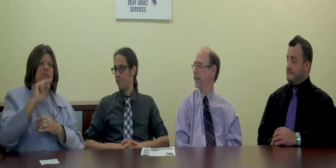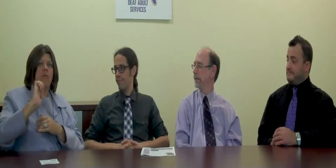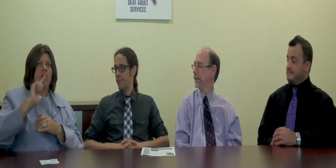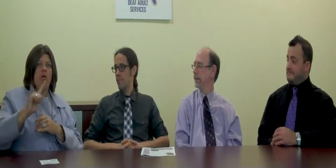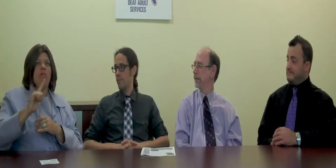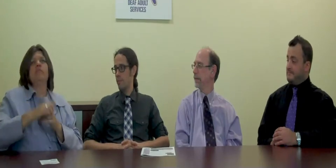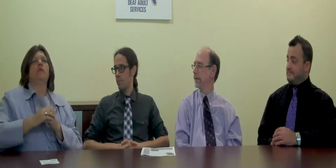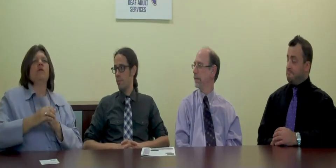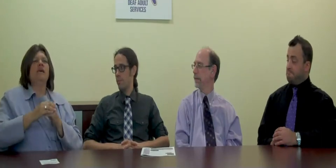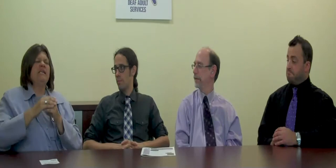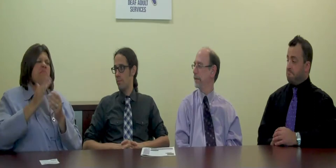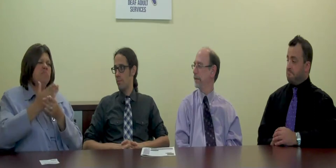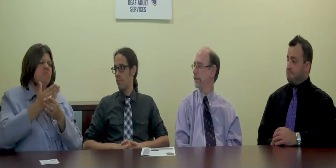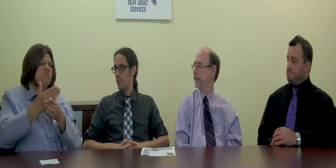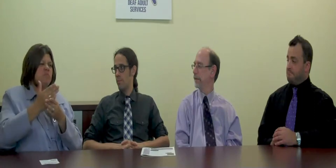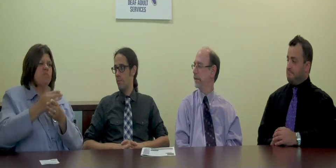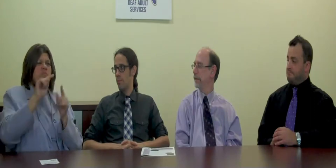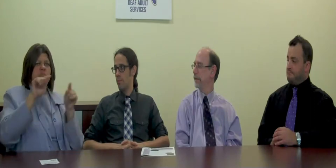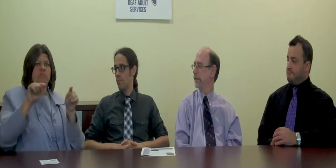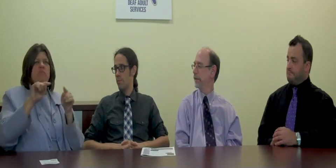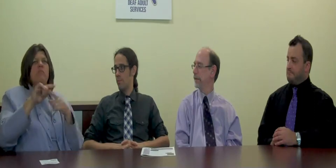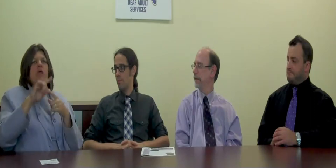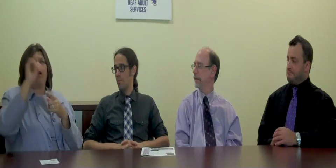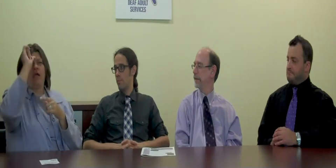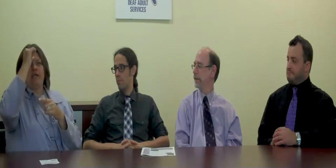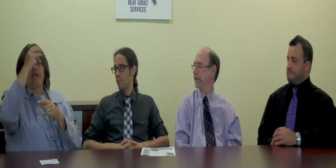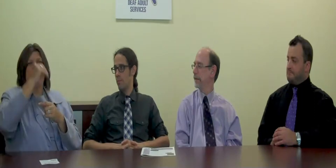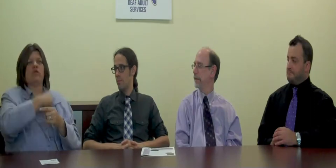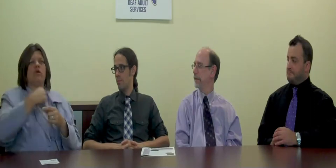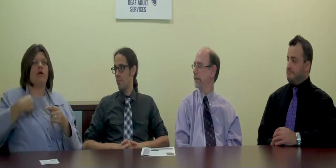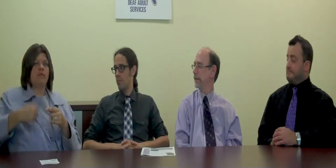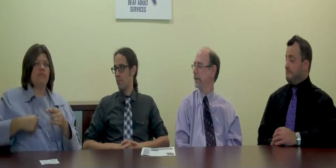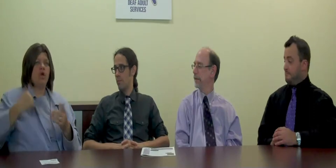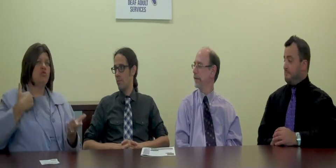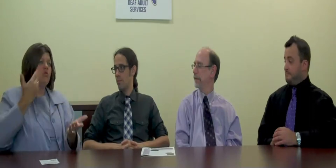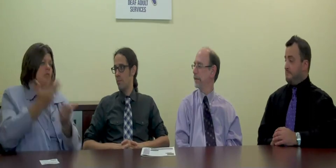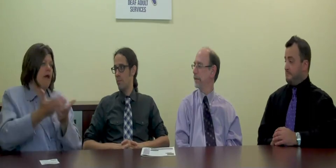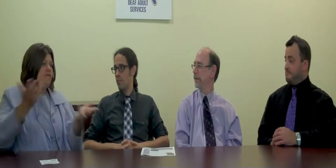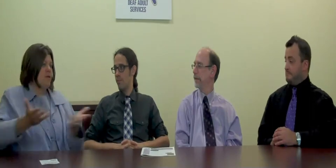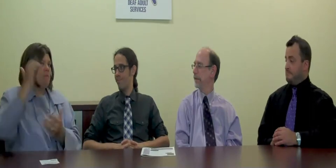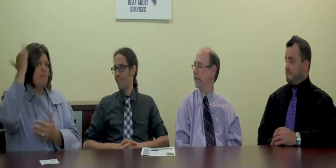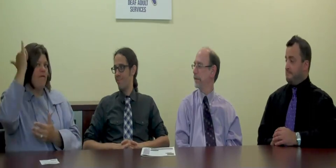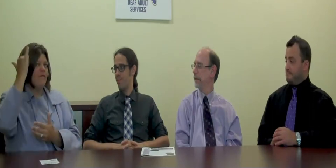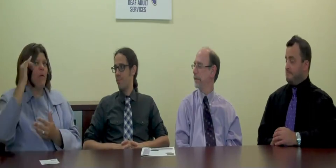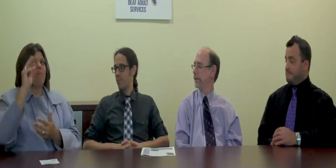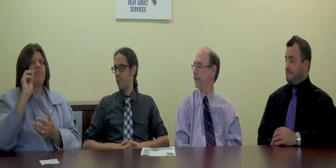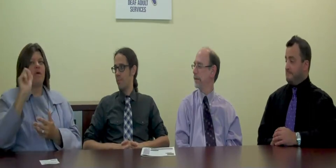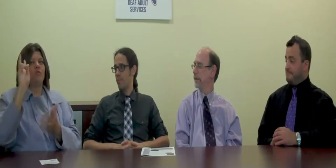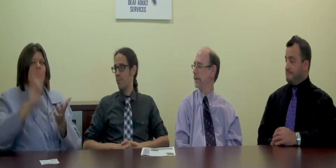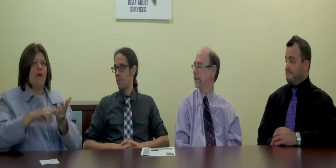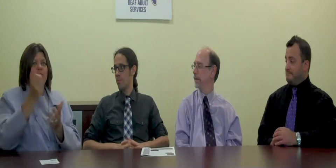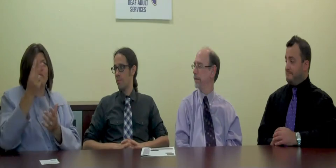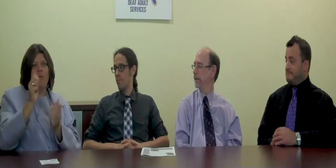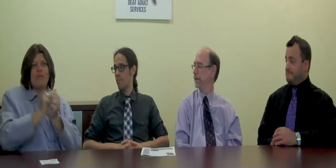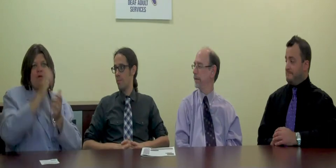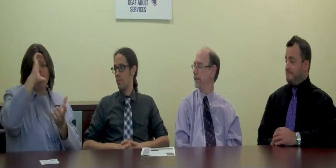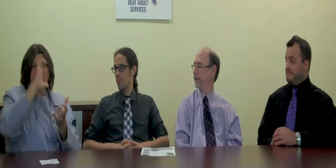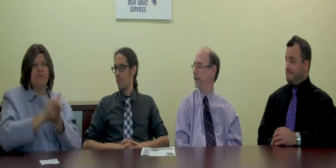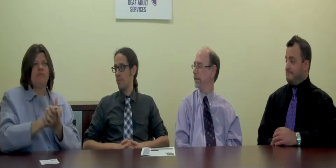Nepal, tucked away between the borders of India and China, and arrived here in Buffalo, New York with her husband in